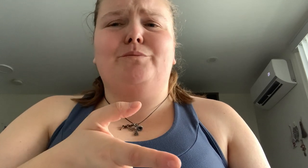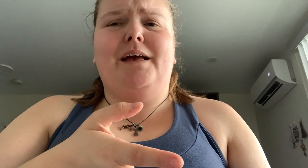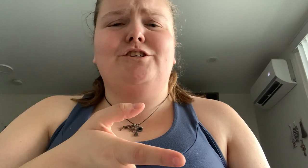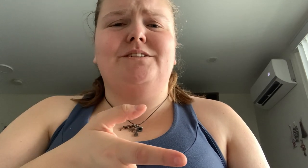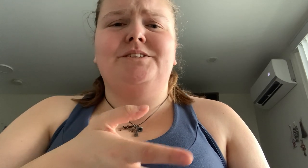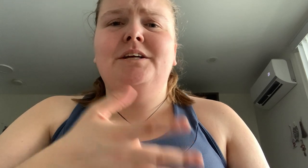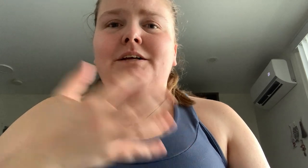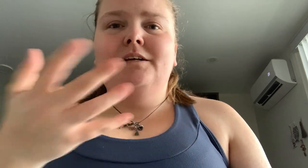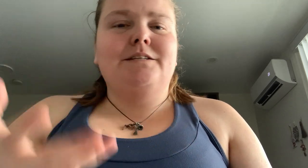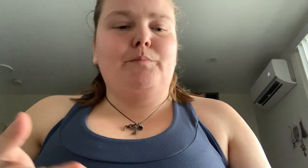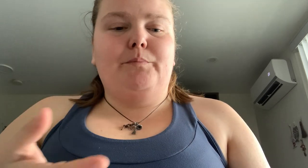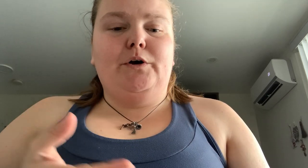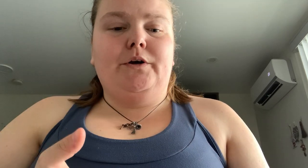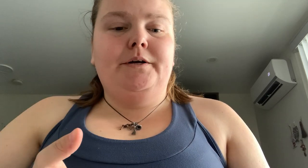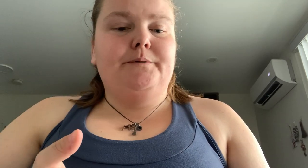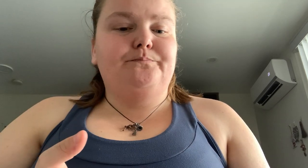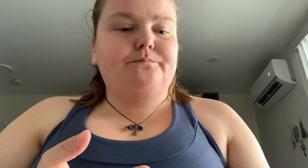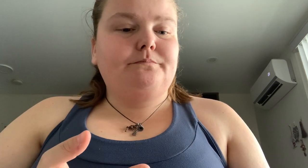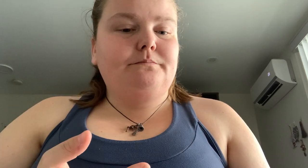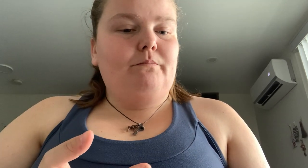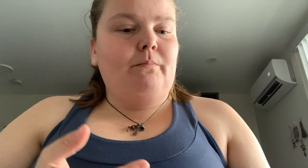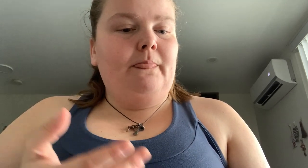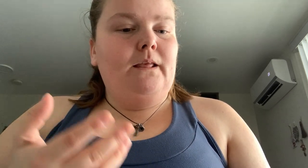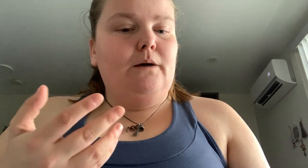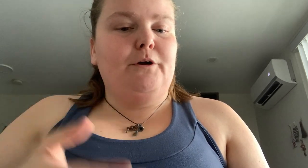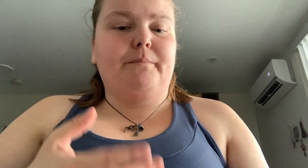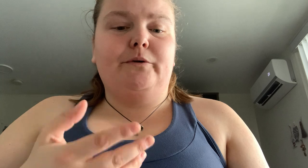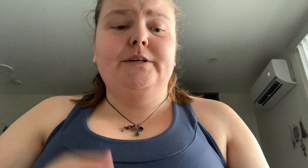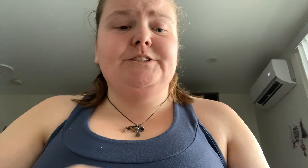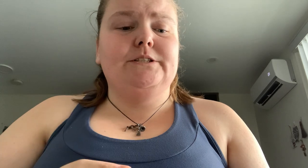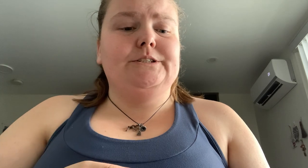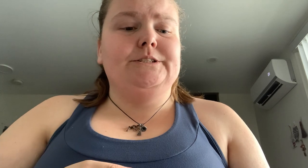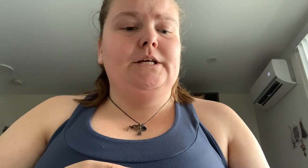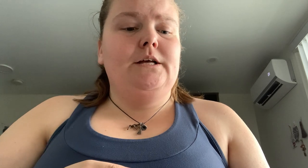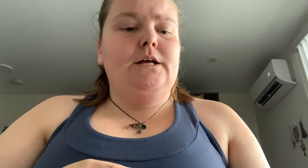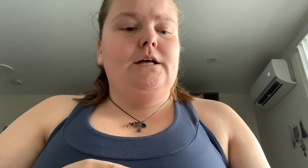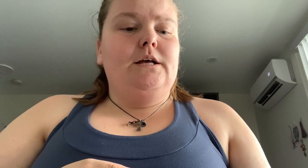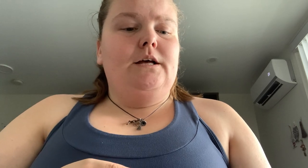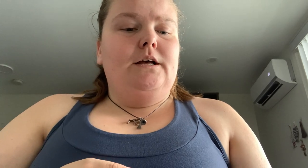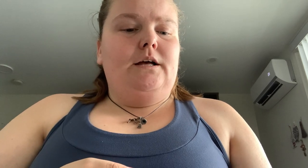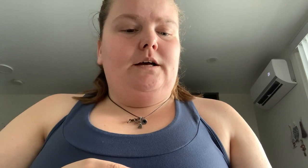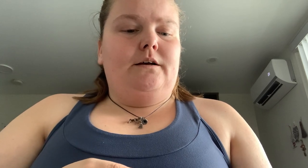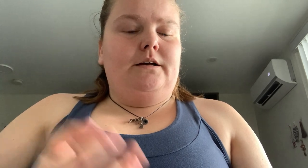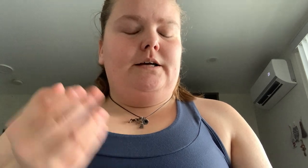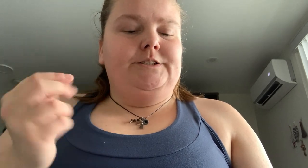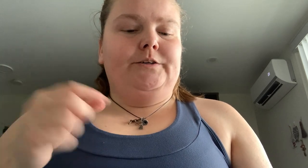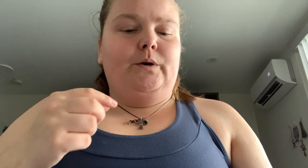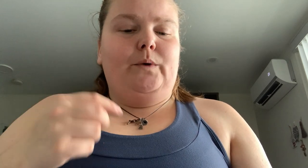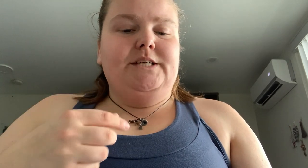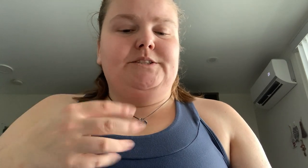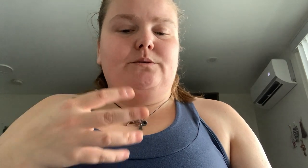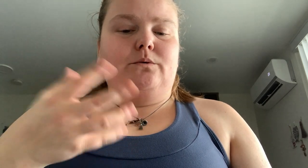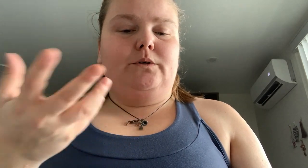pages type of book. A book about crystals, uh, a zero waste or